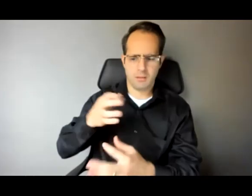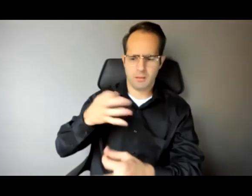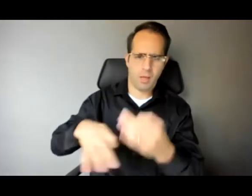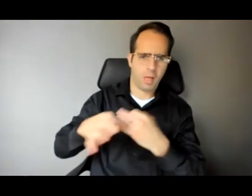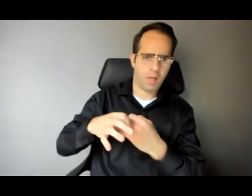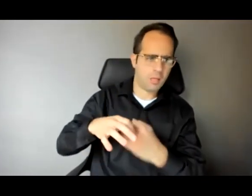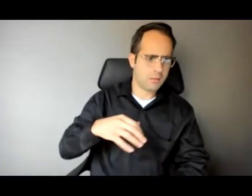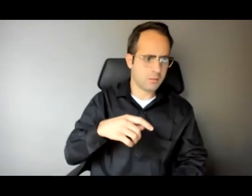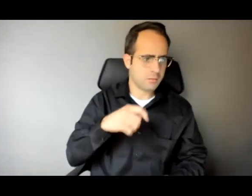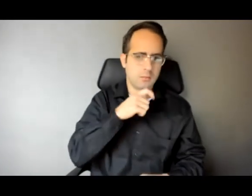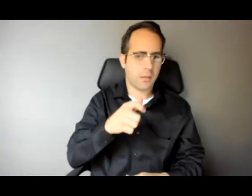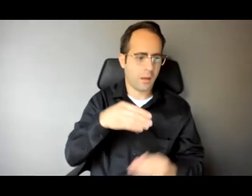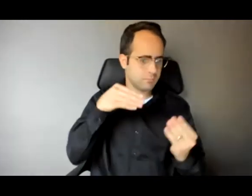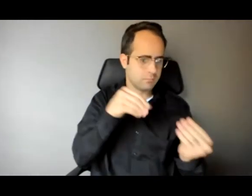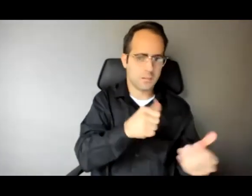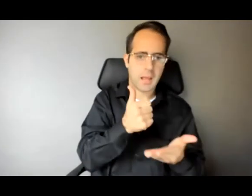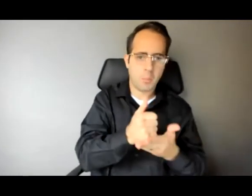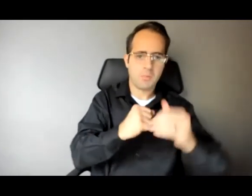how do we change things